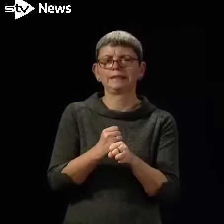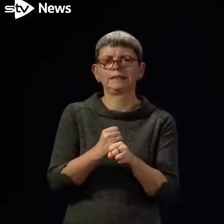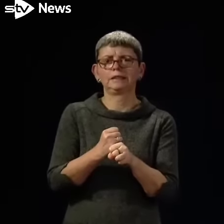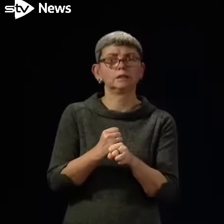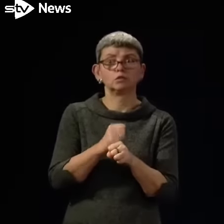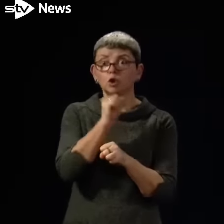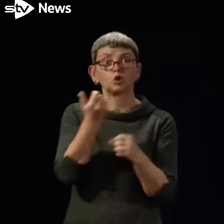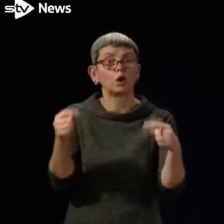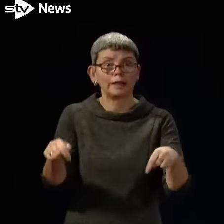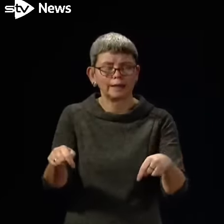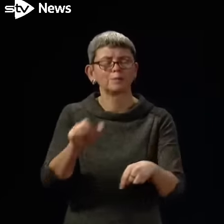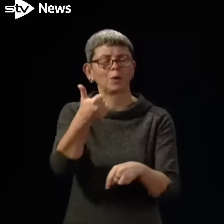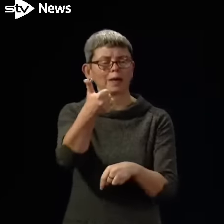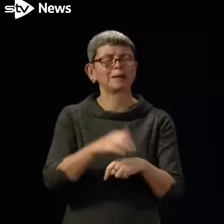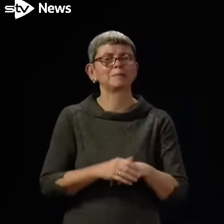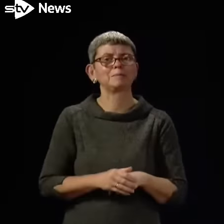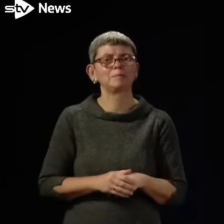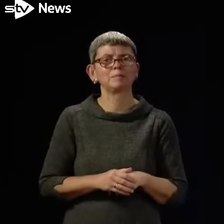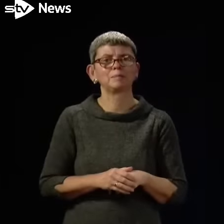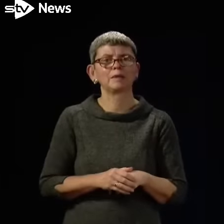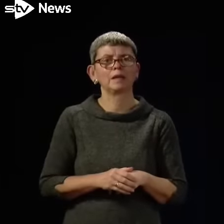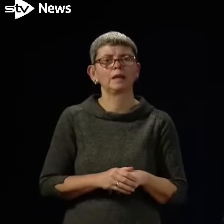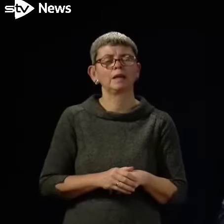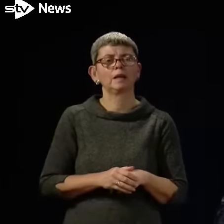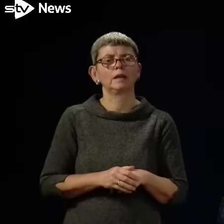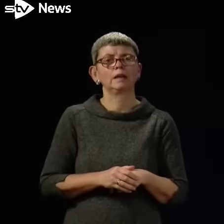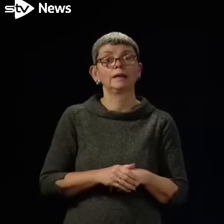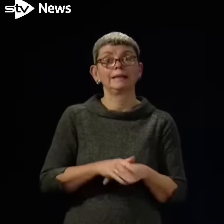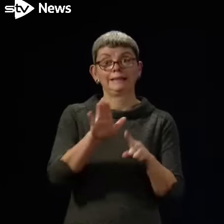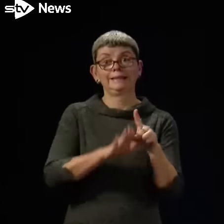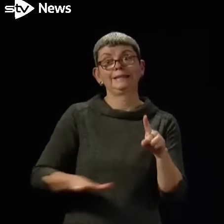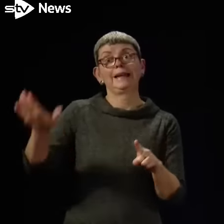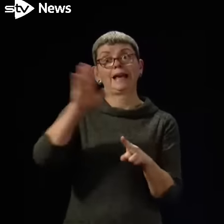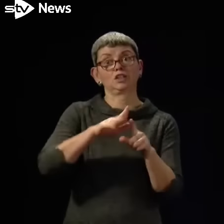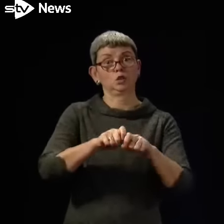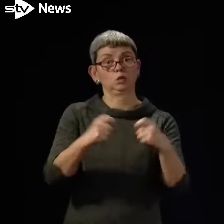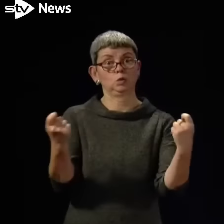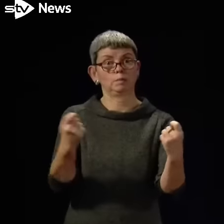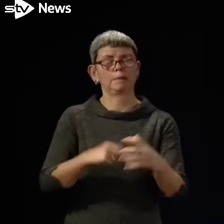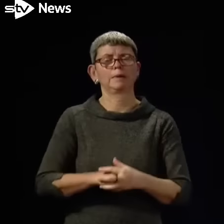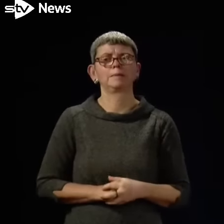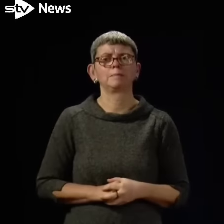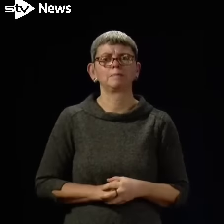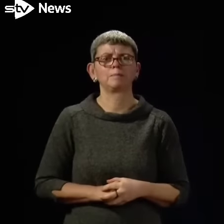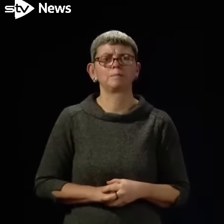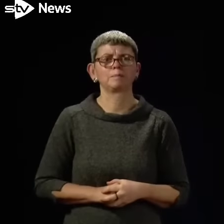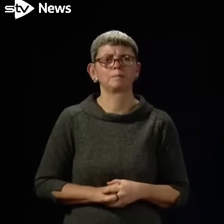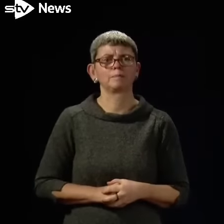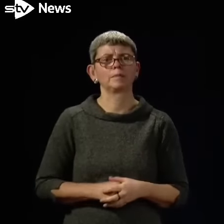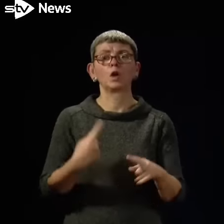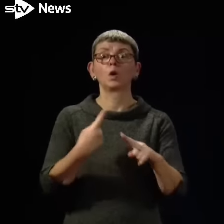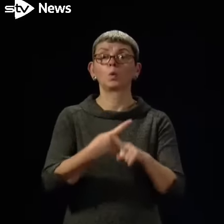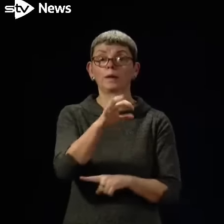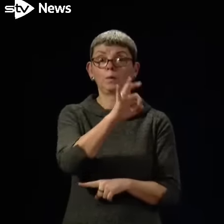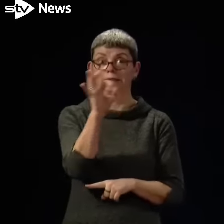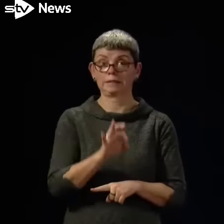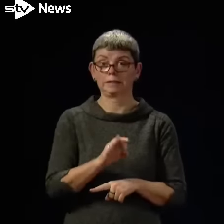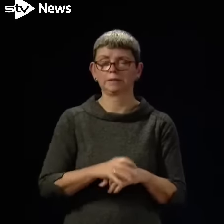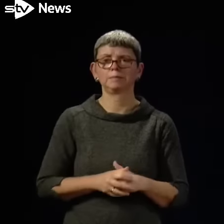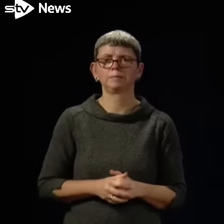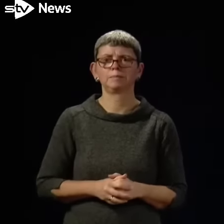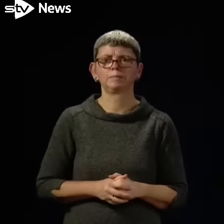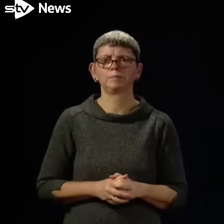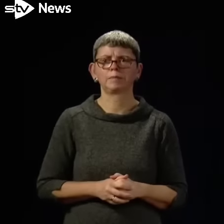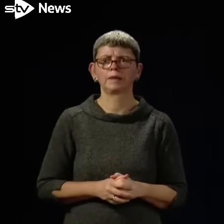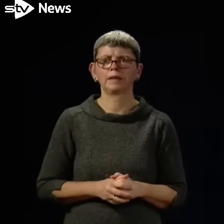No, Andy's not here, sorry. Abby Garton-Crosby from the National. Just a quick question for me, First Minister. So you